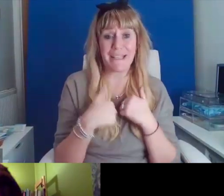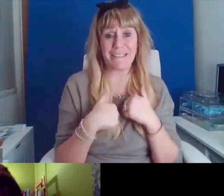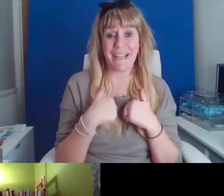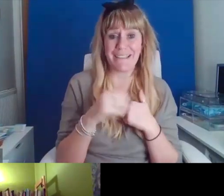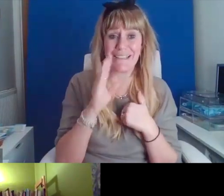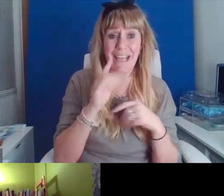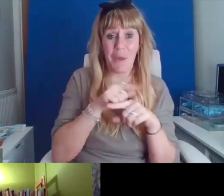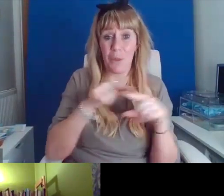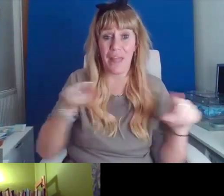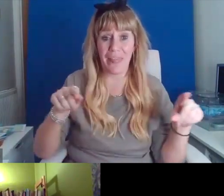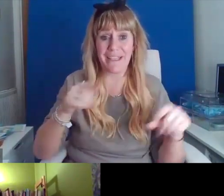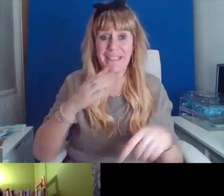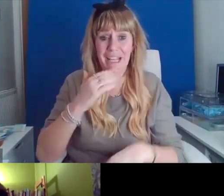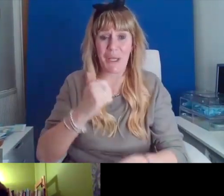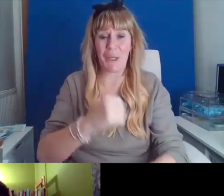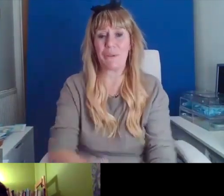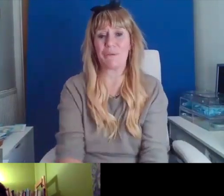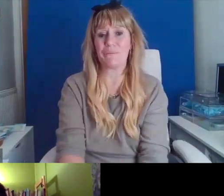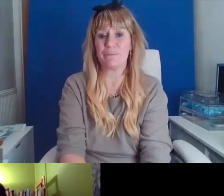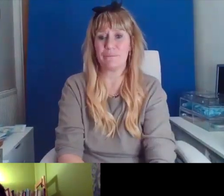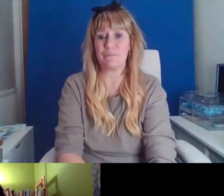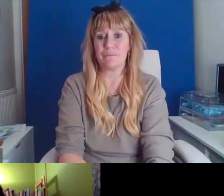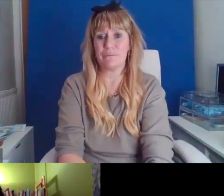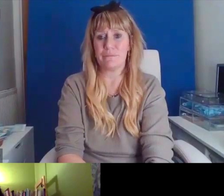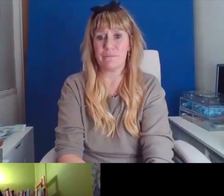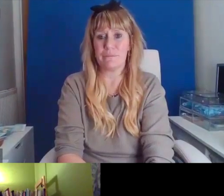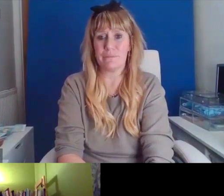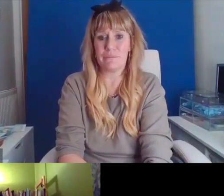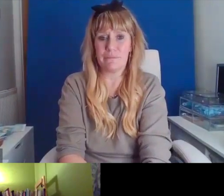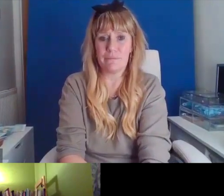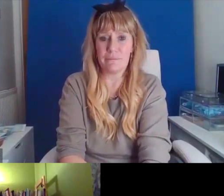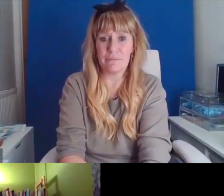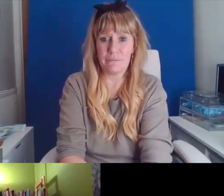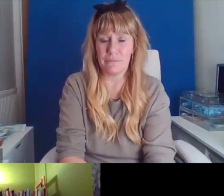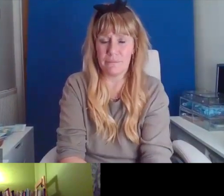Thank you very much indeed, Rhianna.